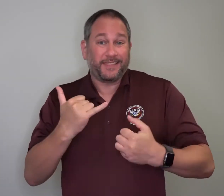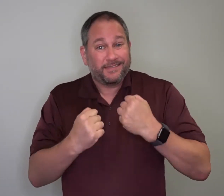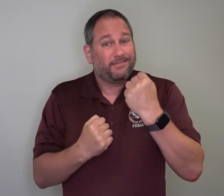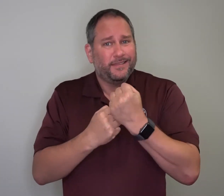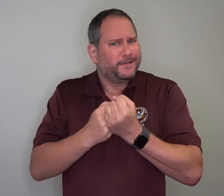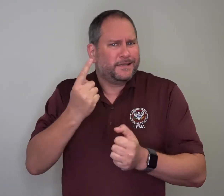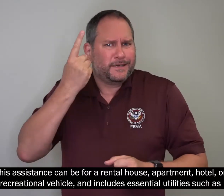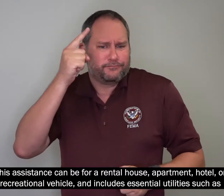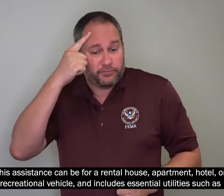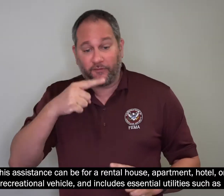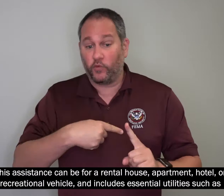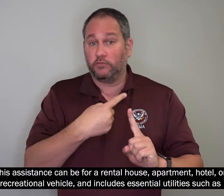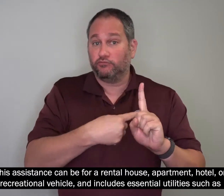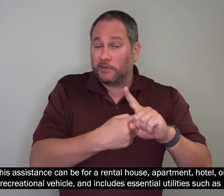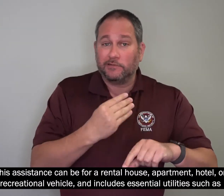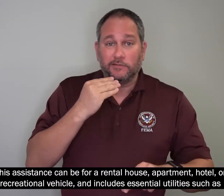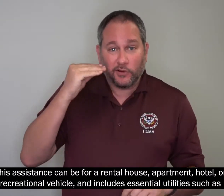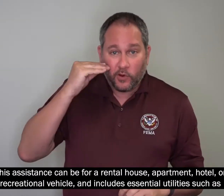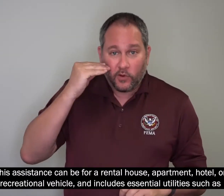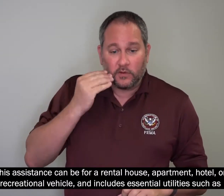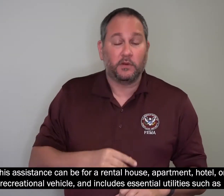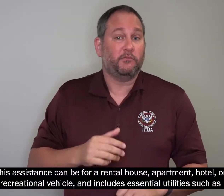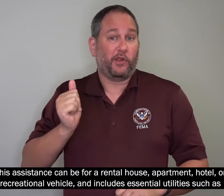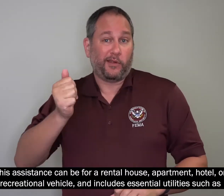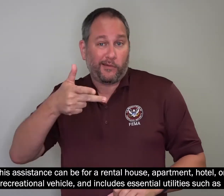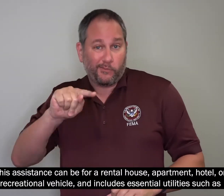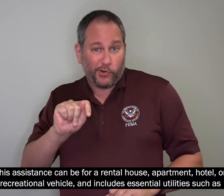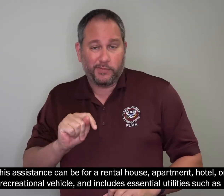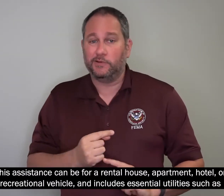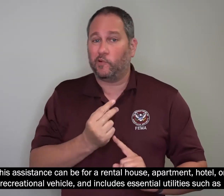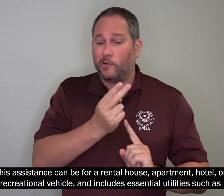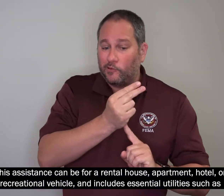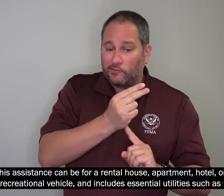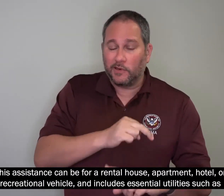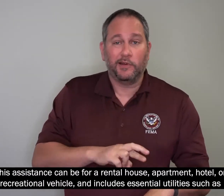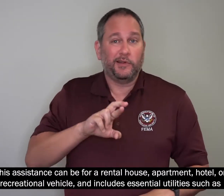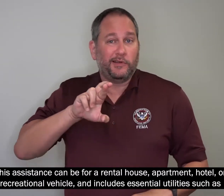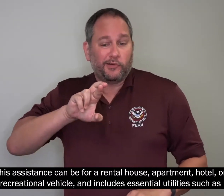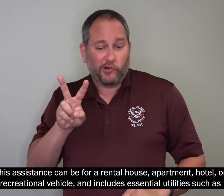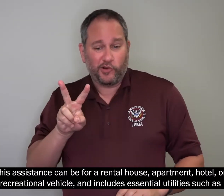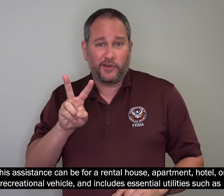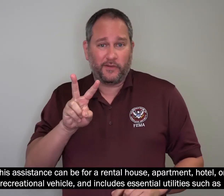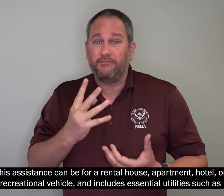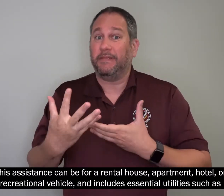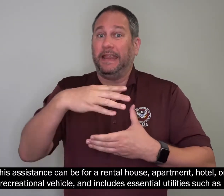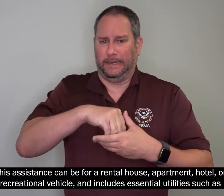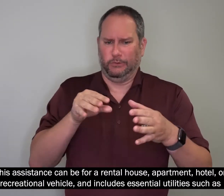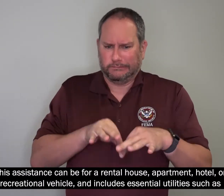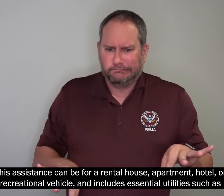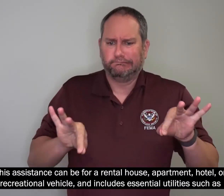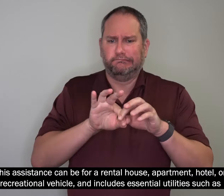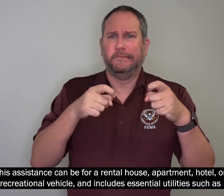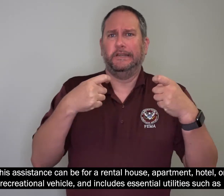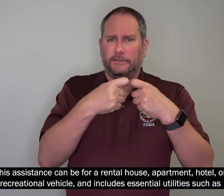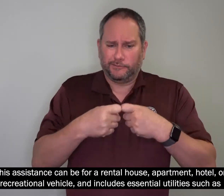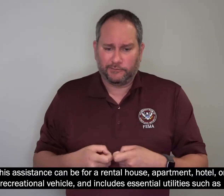This assistance can be for a rental house, apartment, hotel, or recreational vehicle and includes